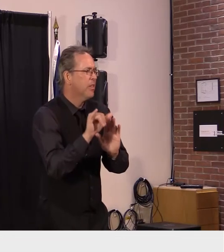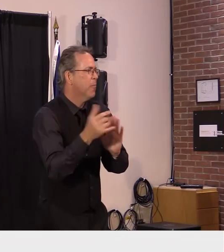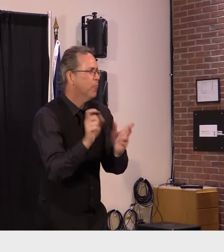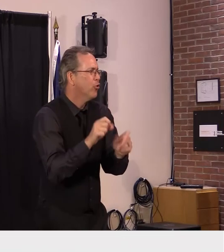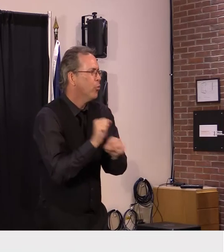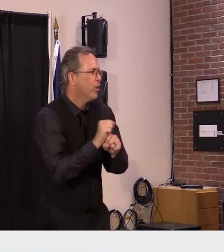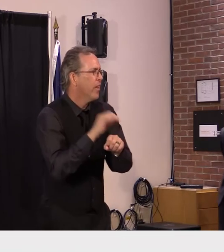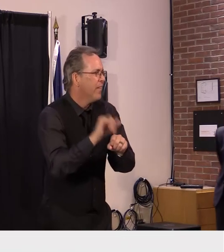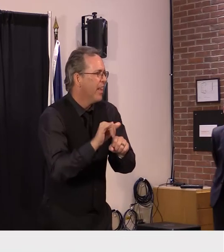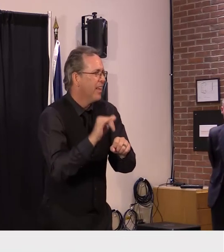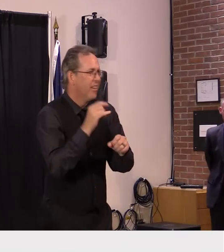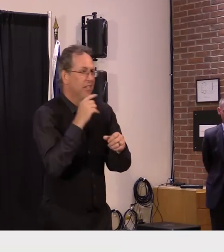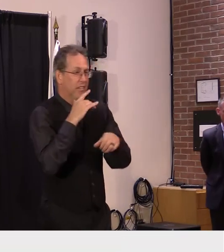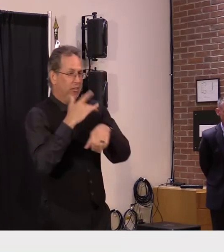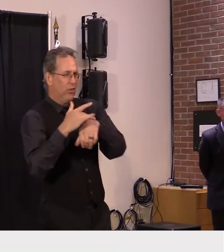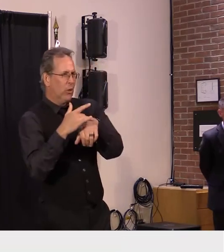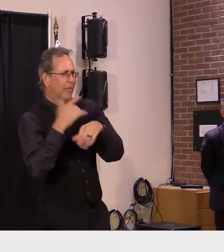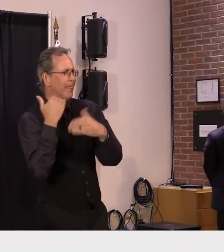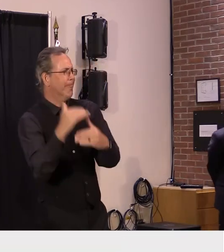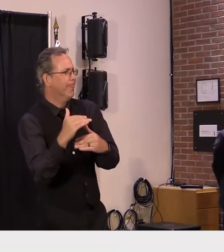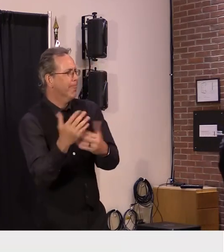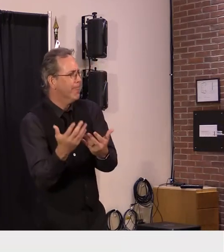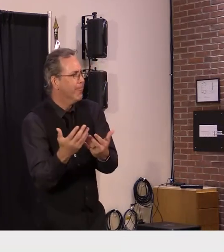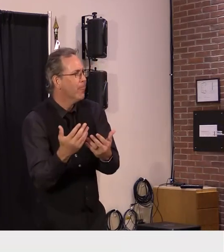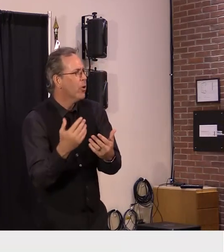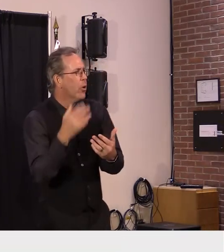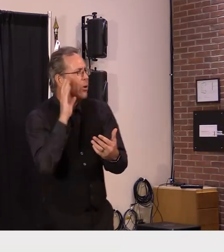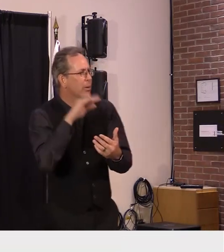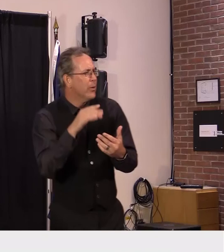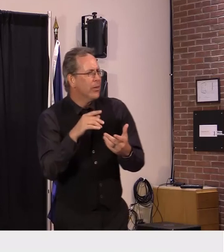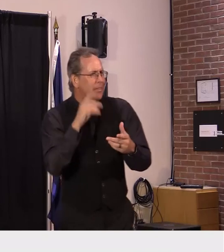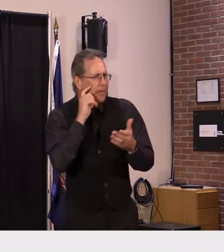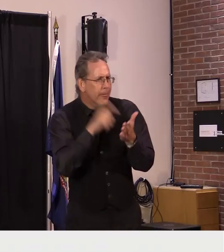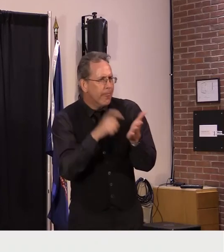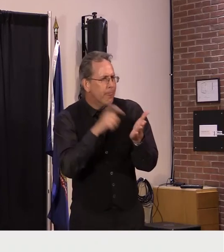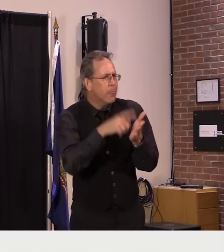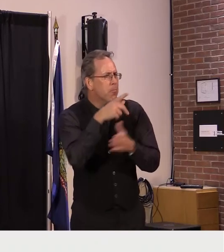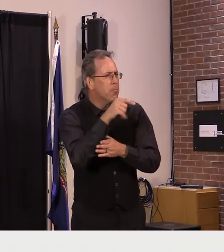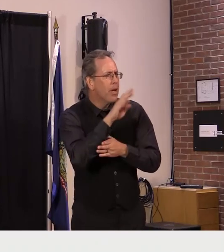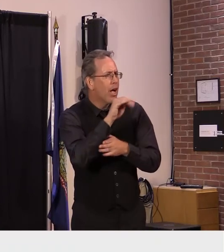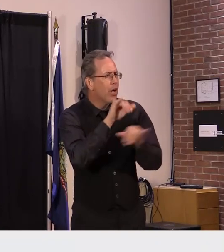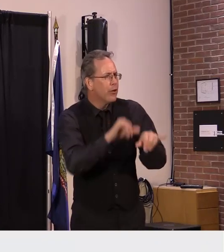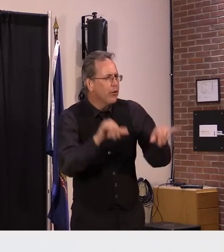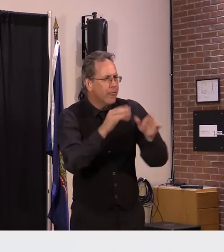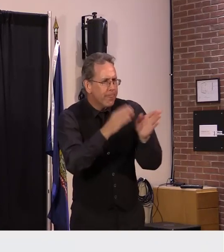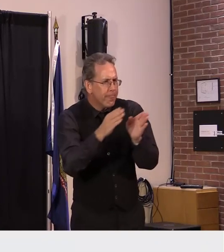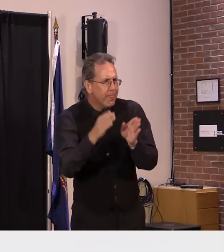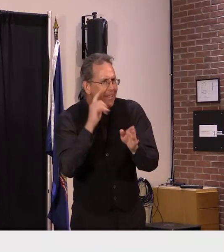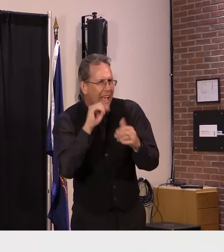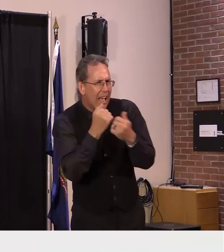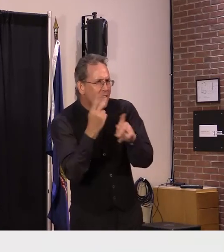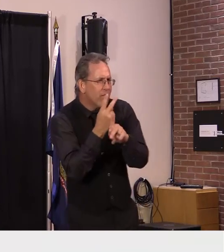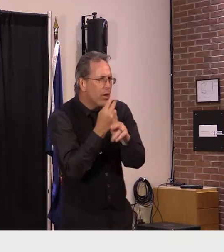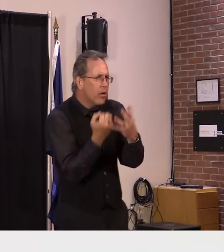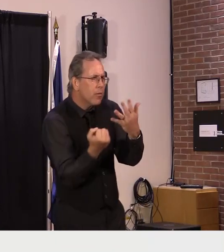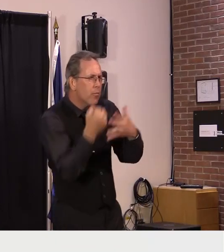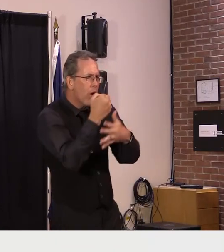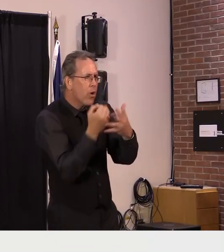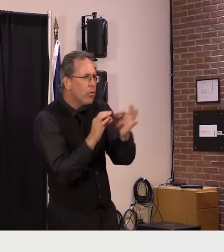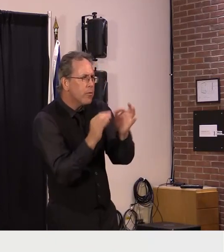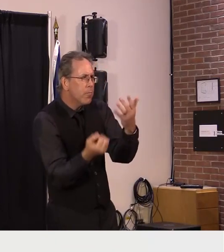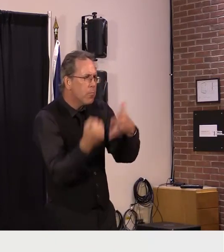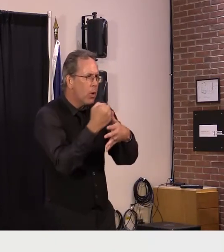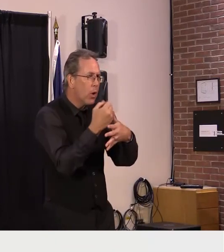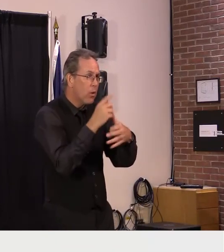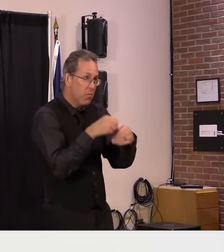resources to deploy and we need to have a sense of the patterns of the needs so we can do some triage and again not everything's of a clinical nature but we have